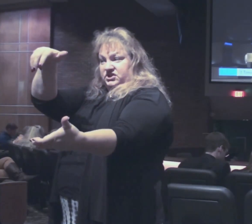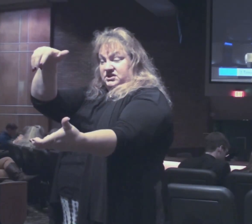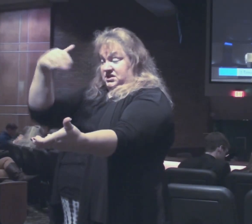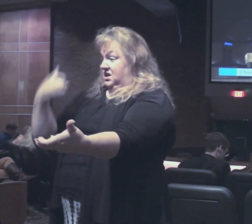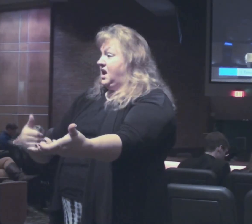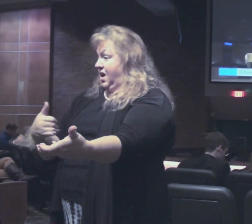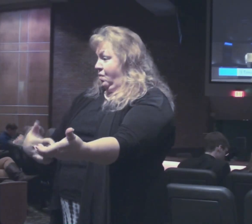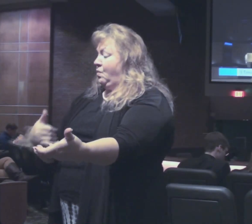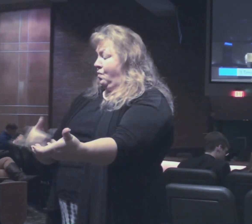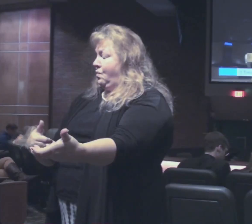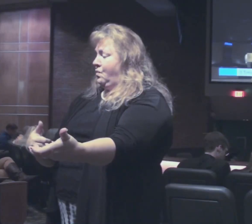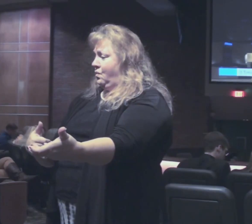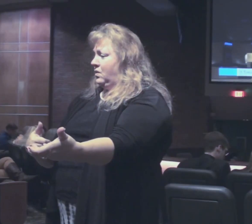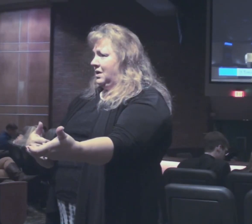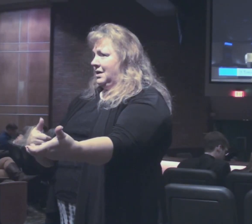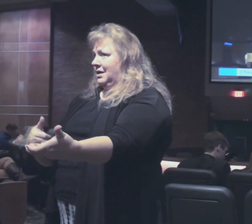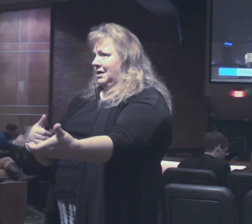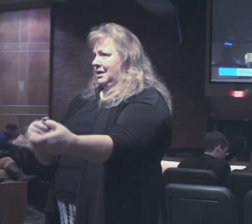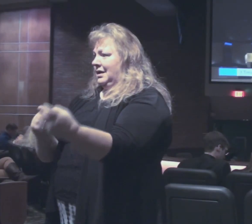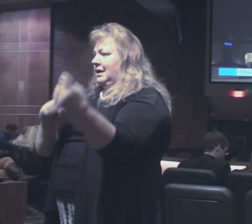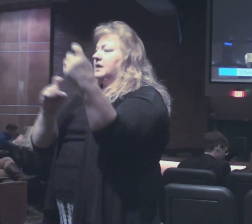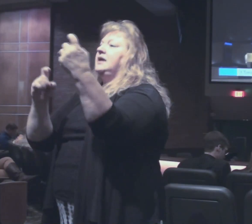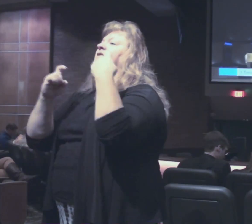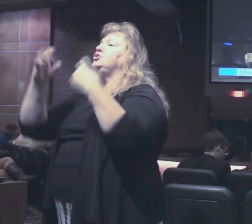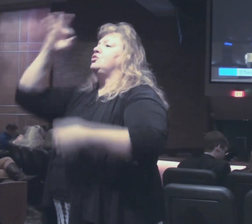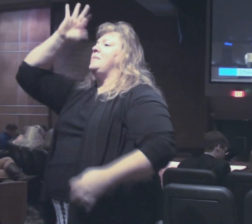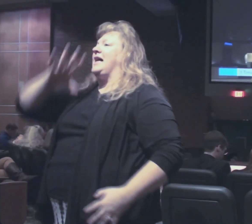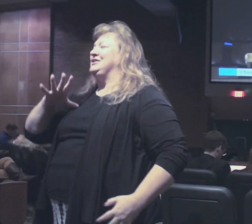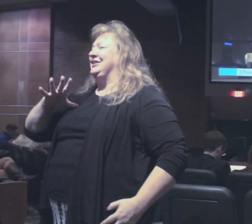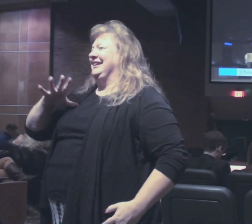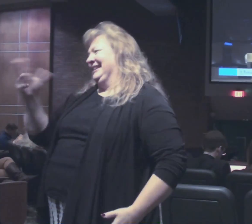present world to give it to their pastors.